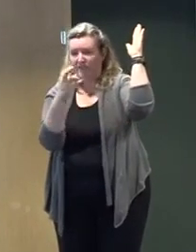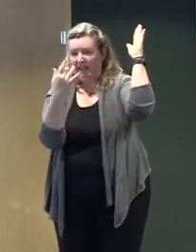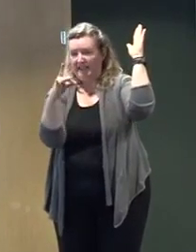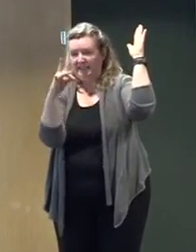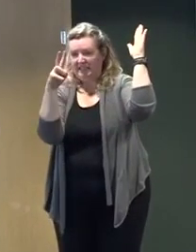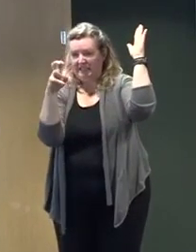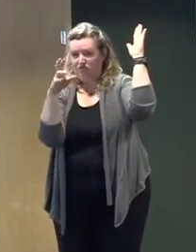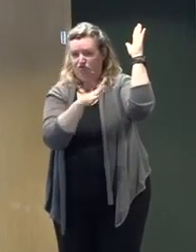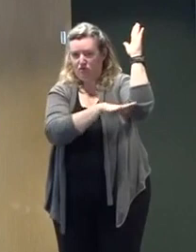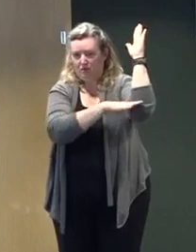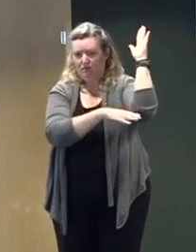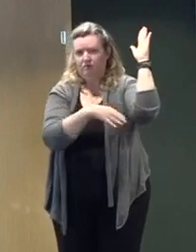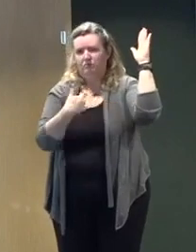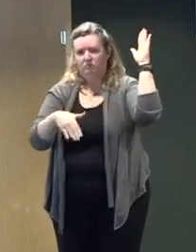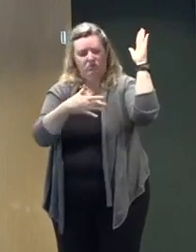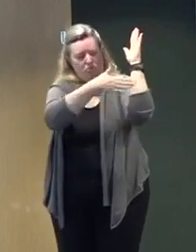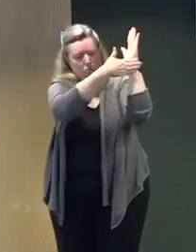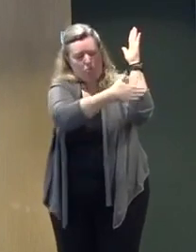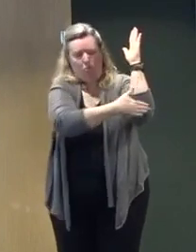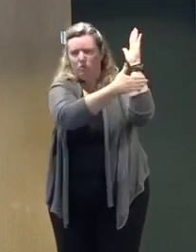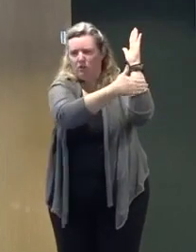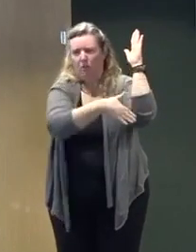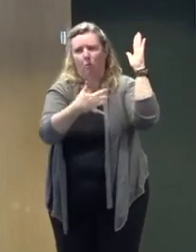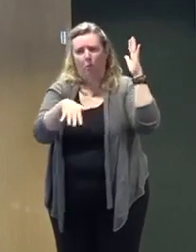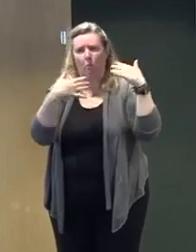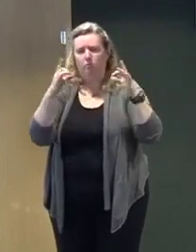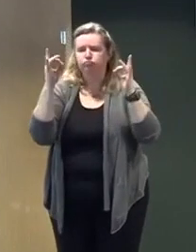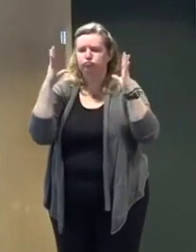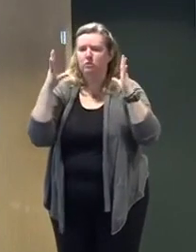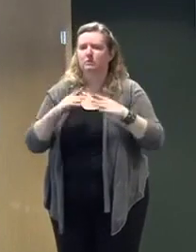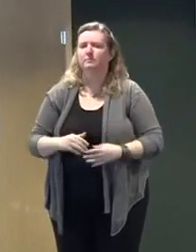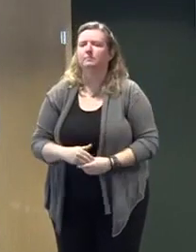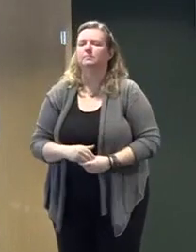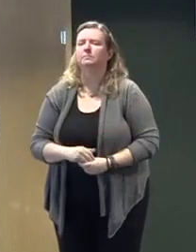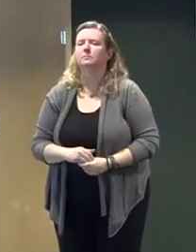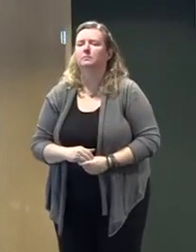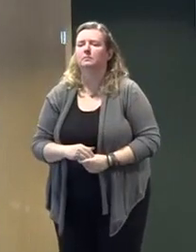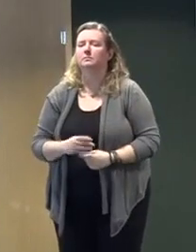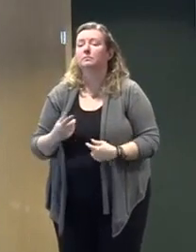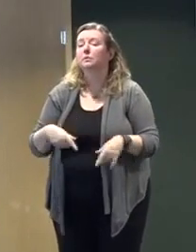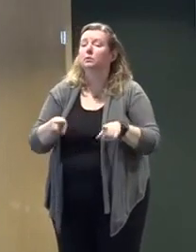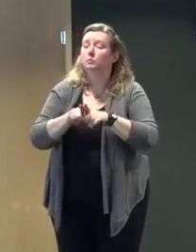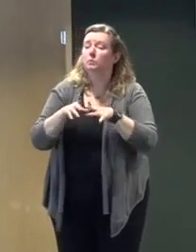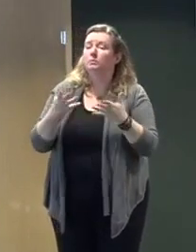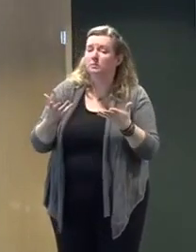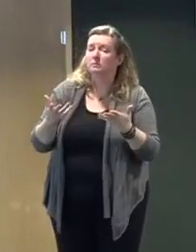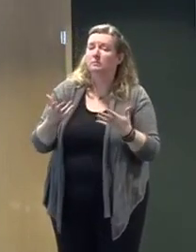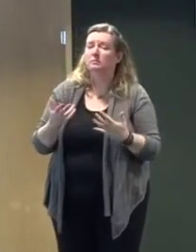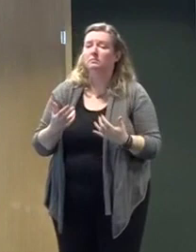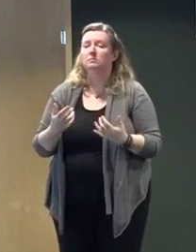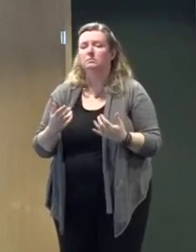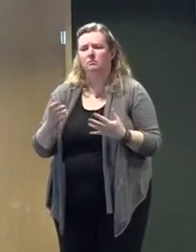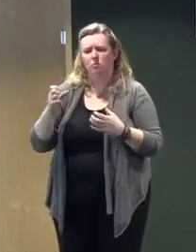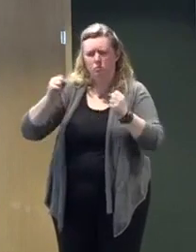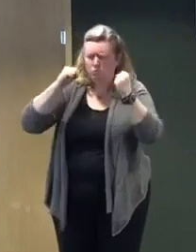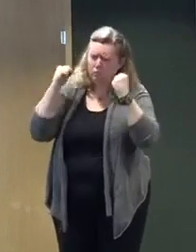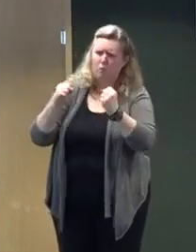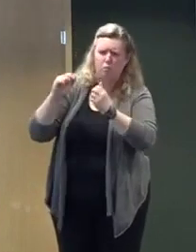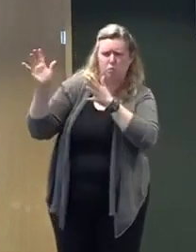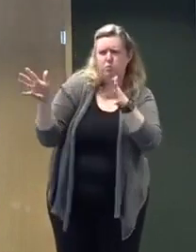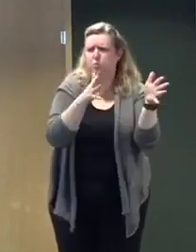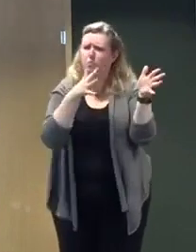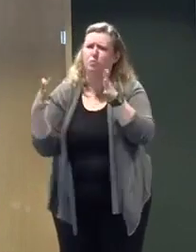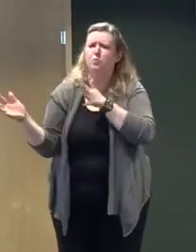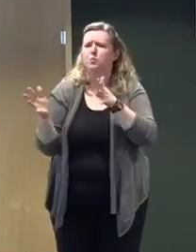County right all down to Cape May. And if that's not enough, we're also expecting strong and potentially damaging winds of up to 50 miles